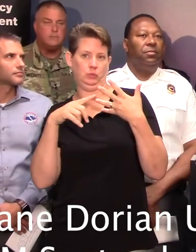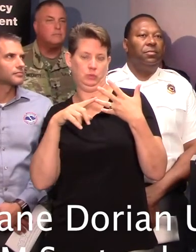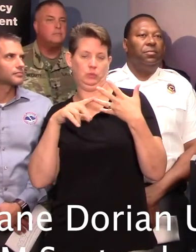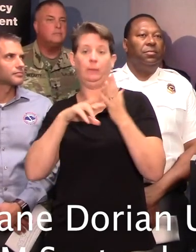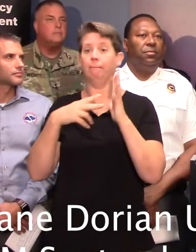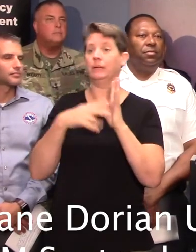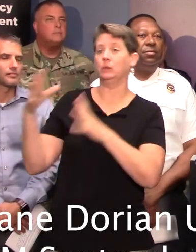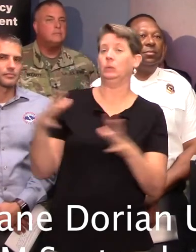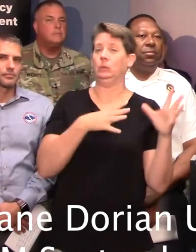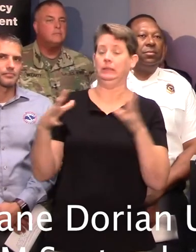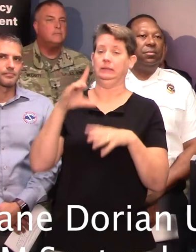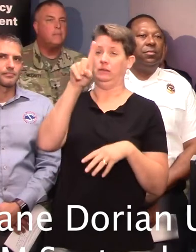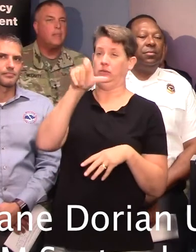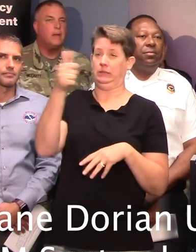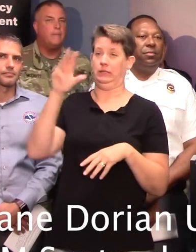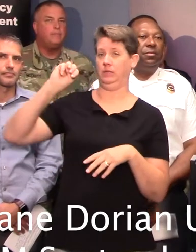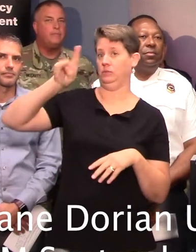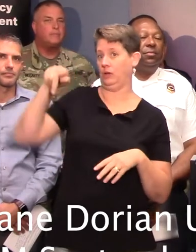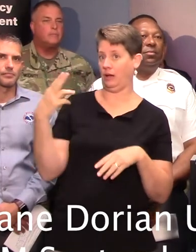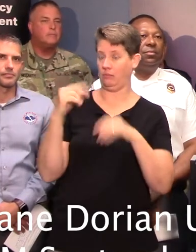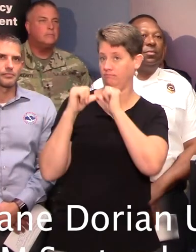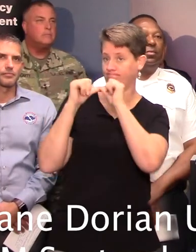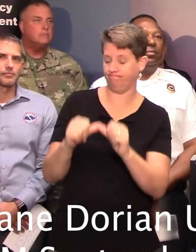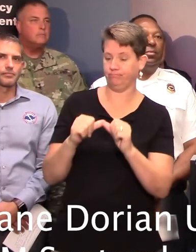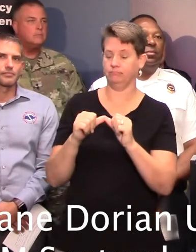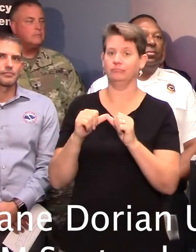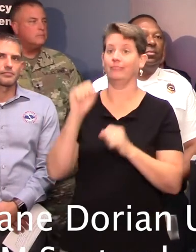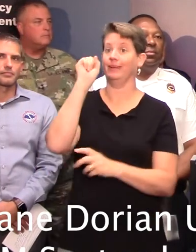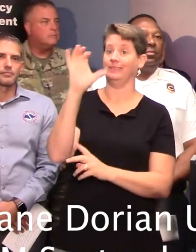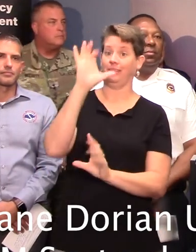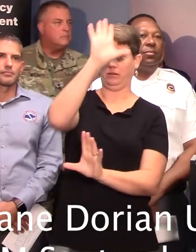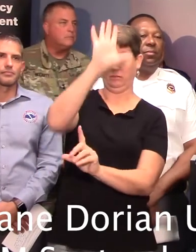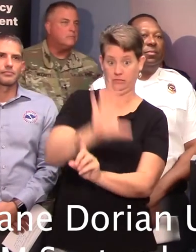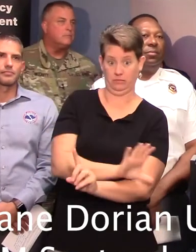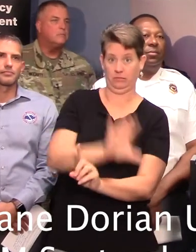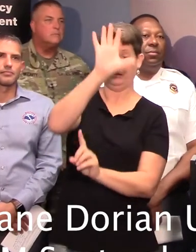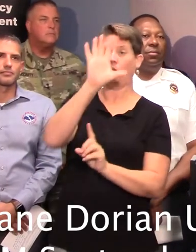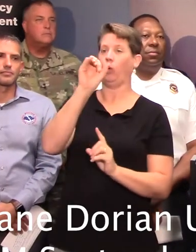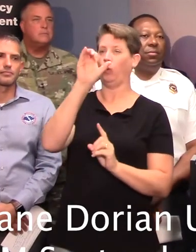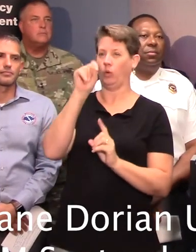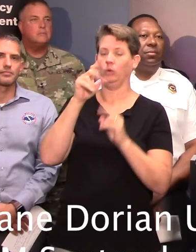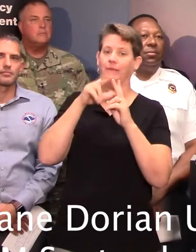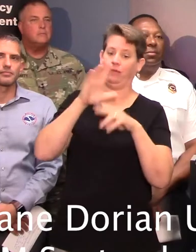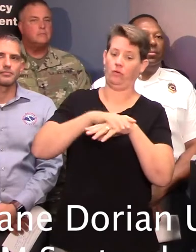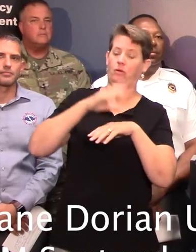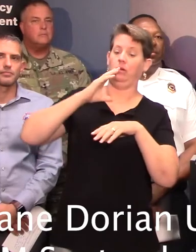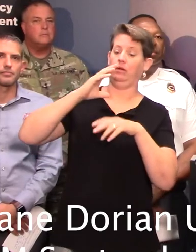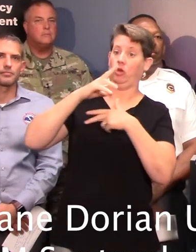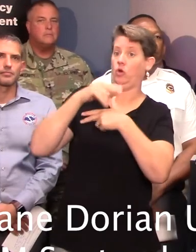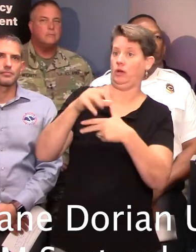of over 110 miles an hour. The entire coast of South Carolina is either under a hurricane watch